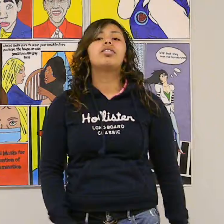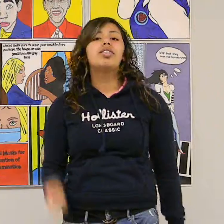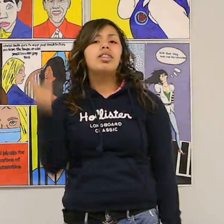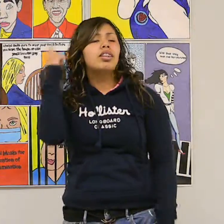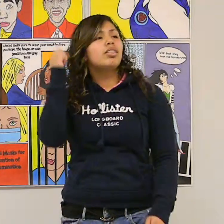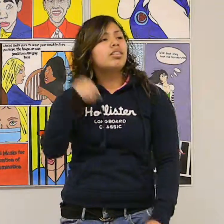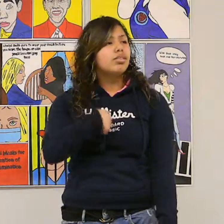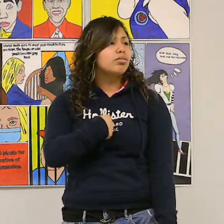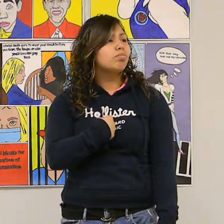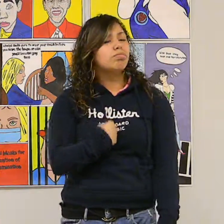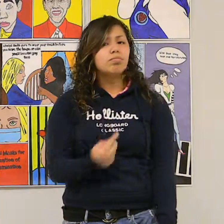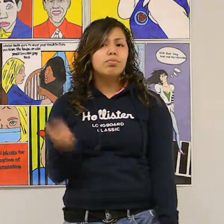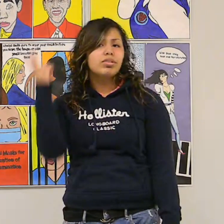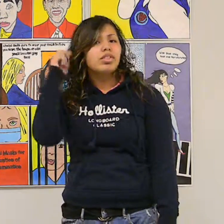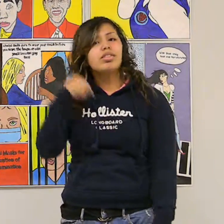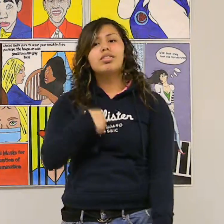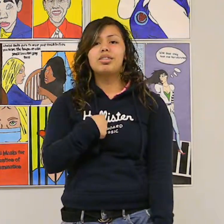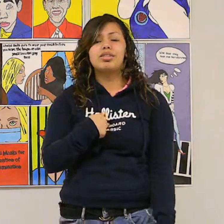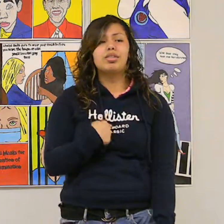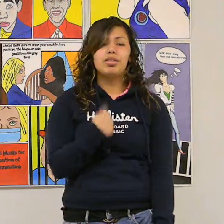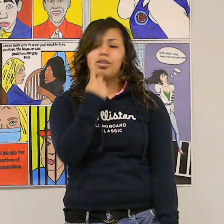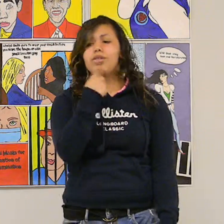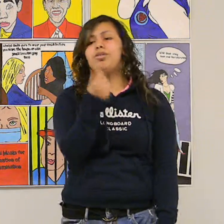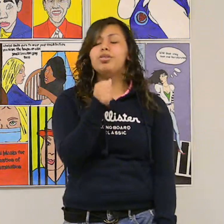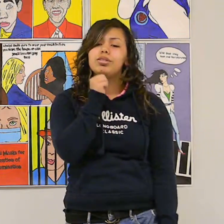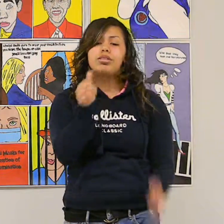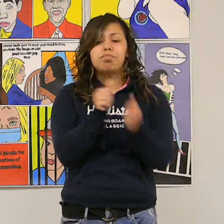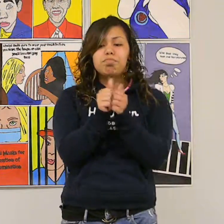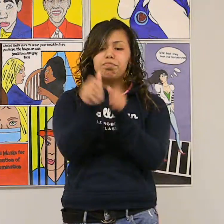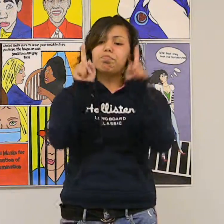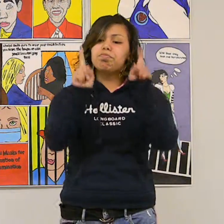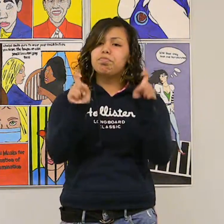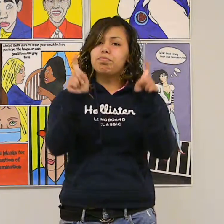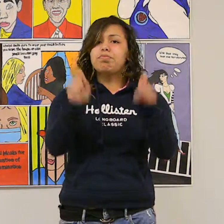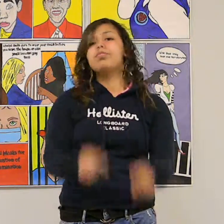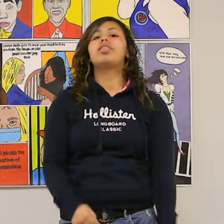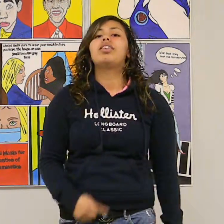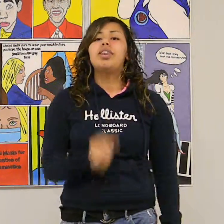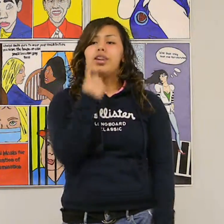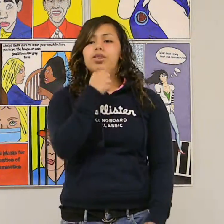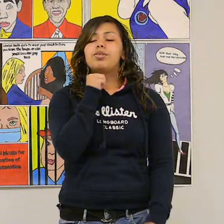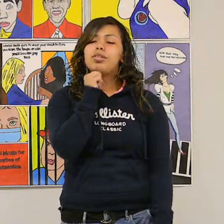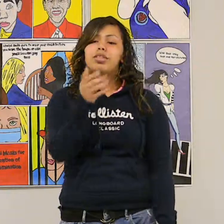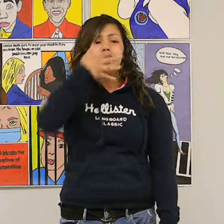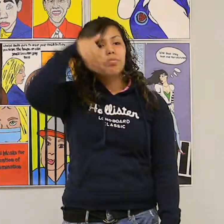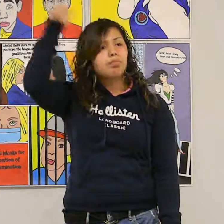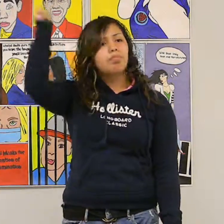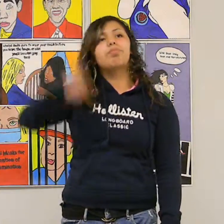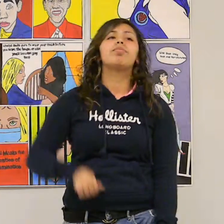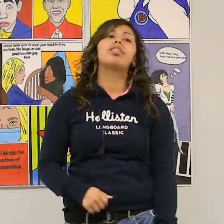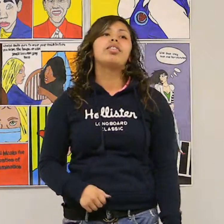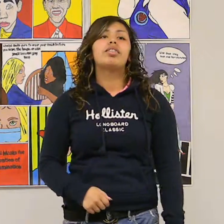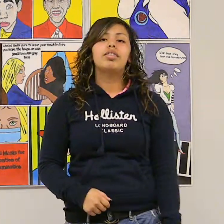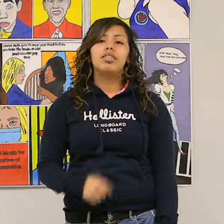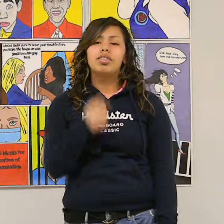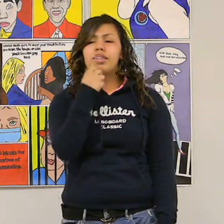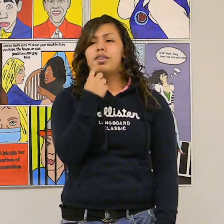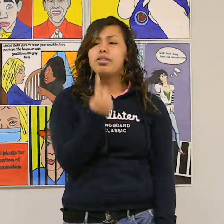movies? Listen to me, listen to me. Who says you don't pass the test? Who says you can't be the best?